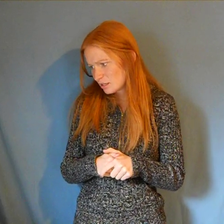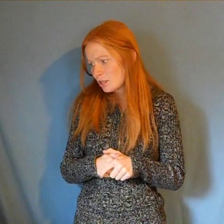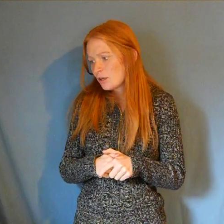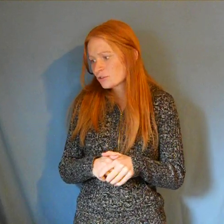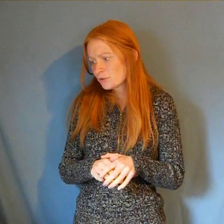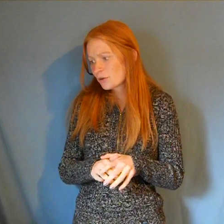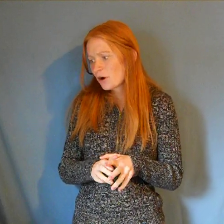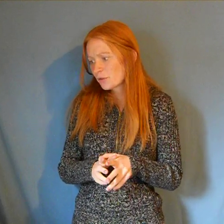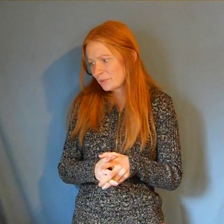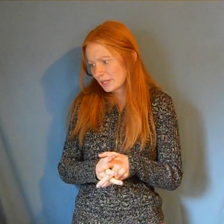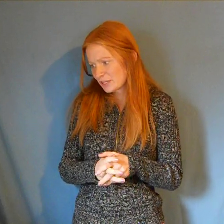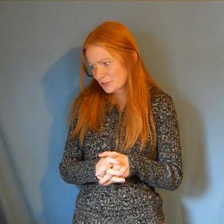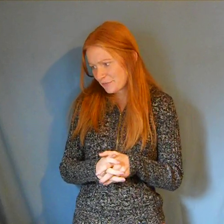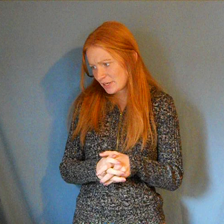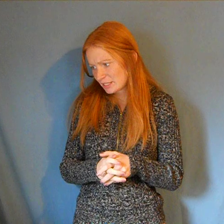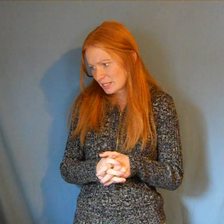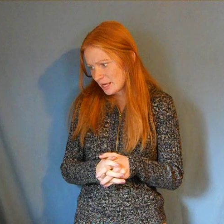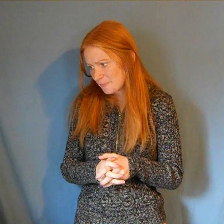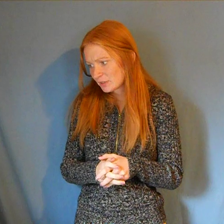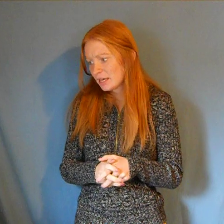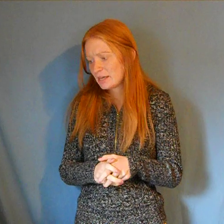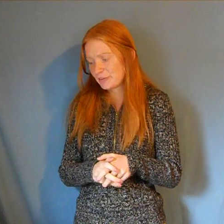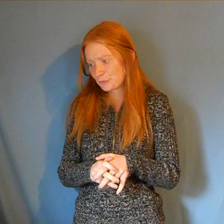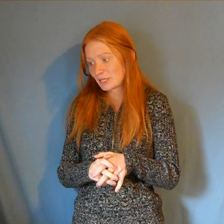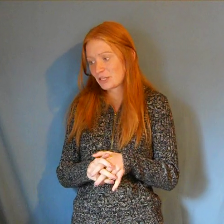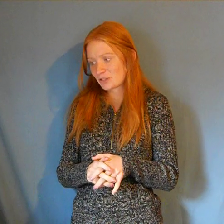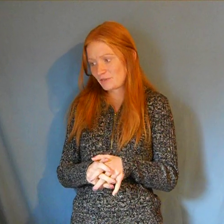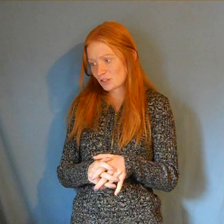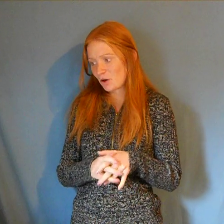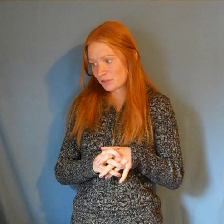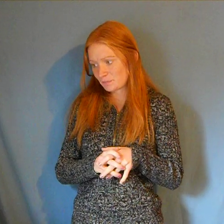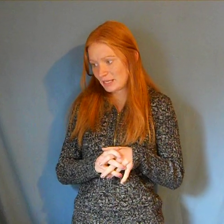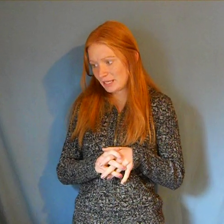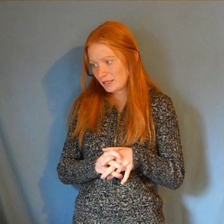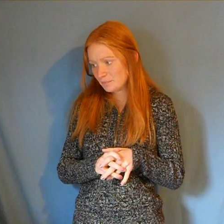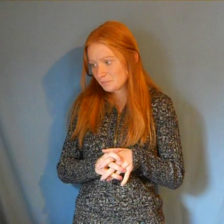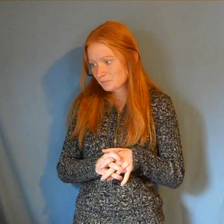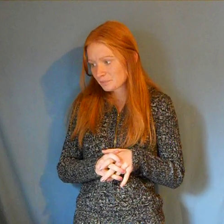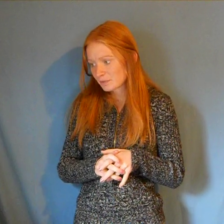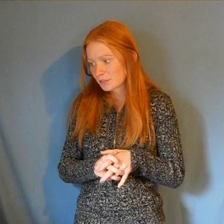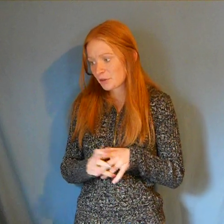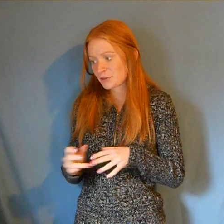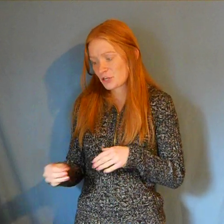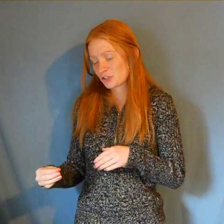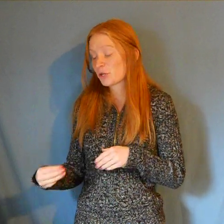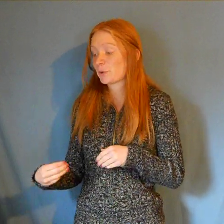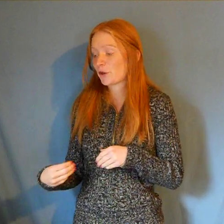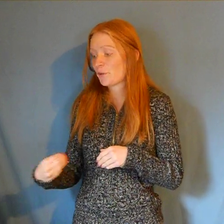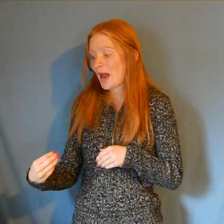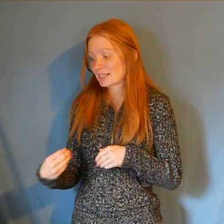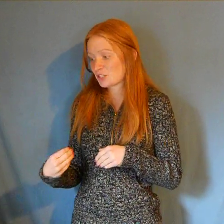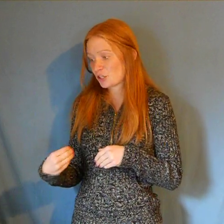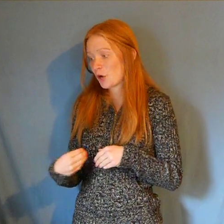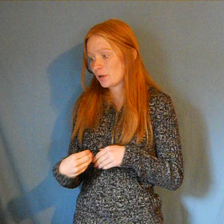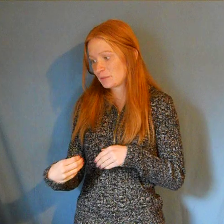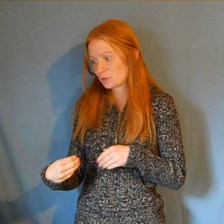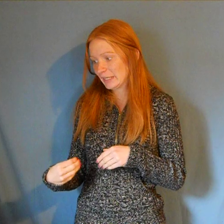So you call the Relay Service and then the Relay Service calls B. So it's an interpreter who acts as the go-in-between.